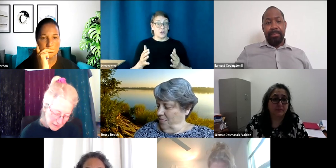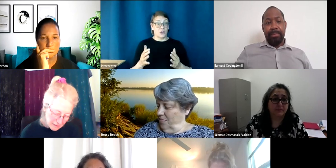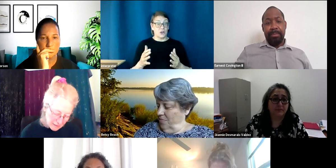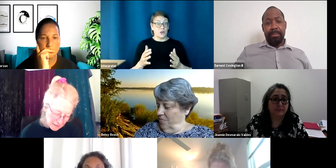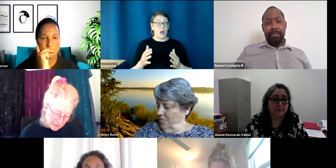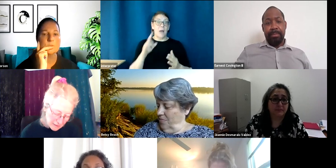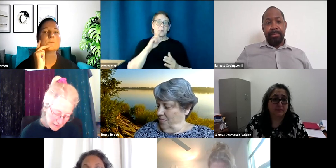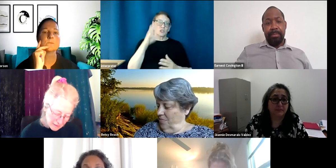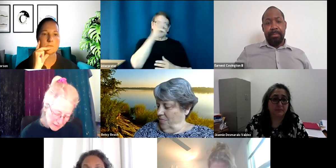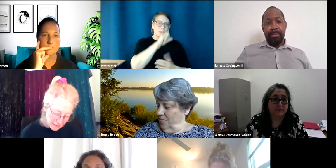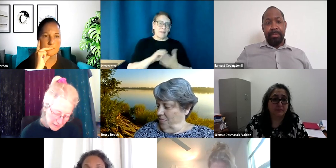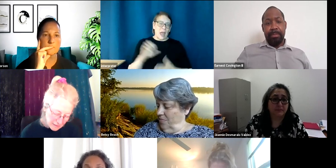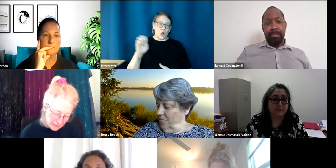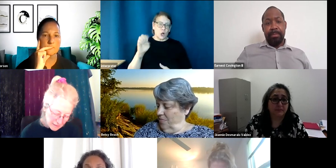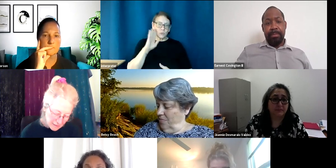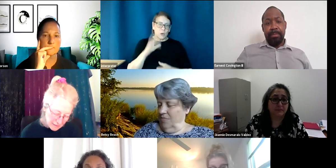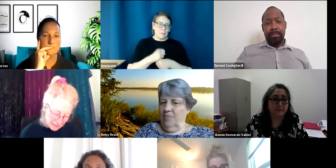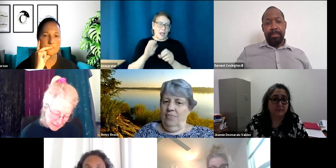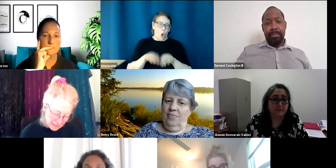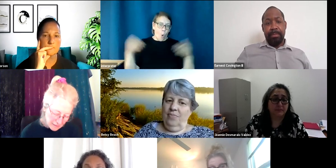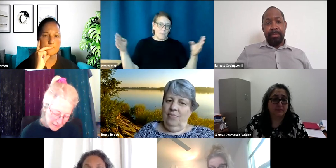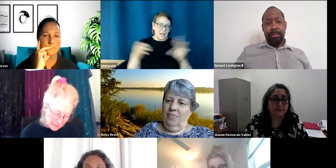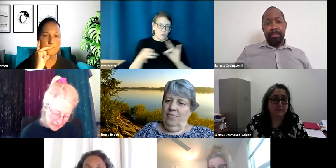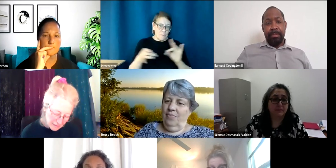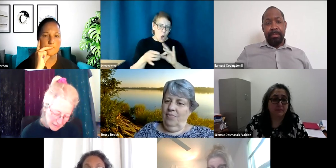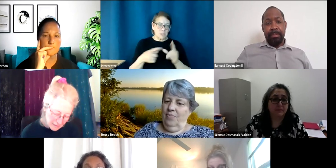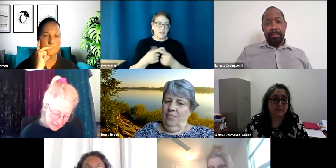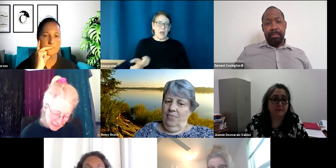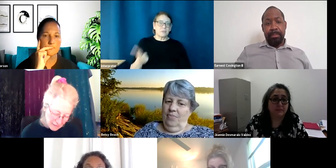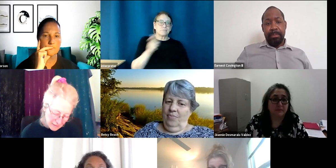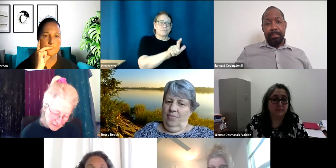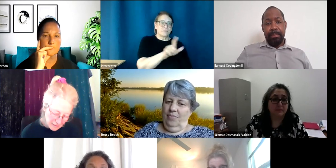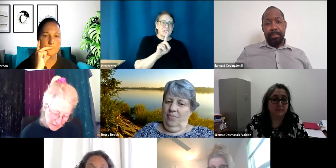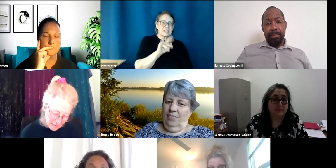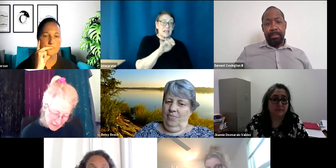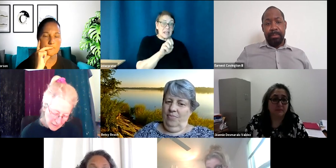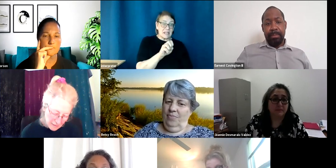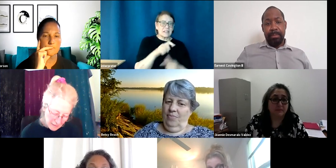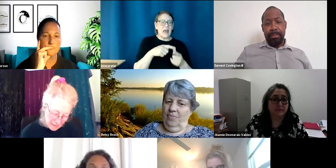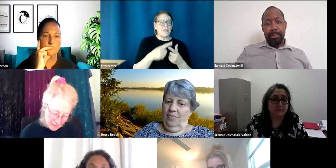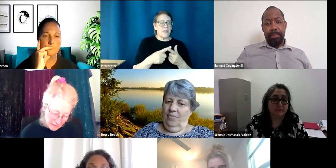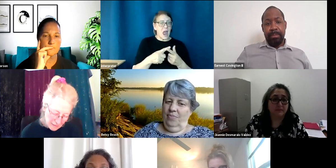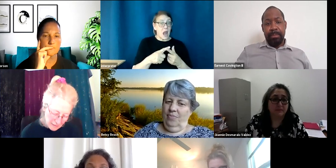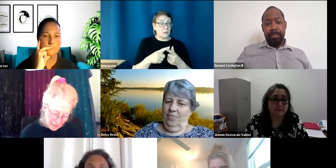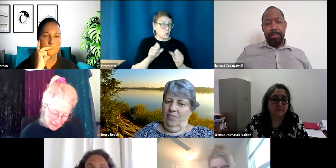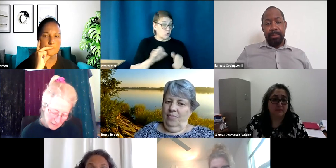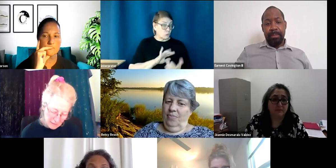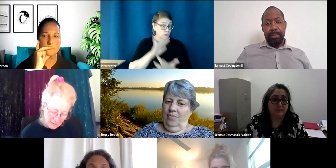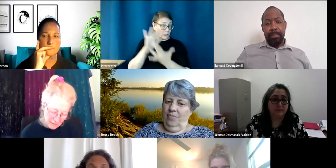remarks. Um, and then we'd have a moderator and then might we have someone or we can reach out perhaps via